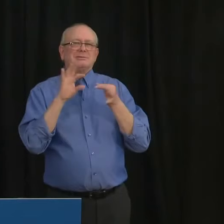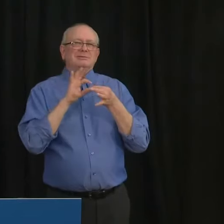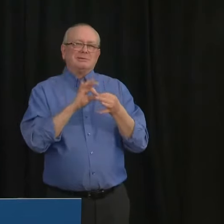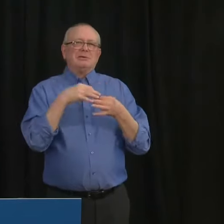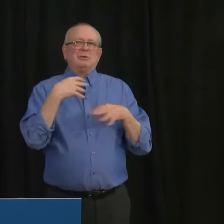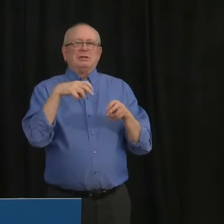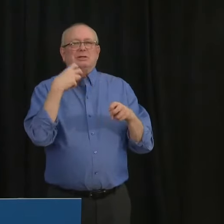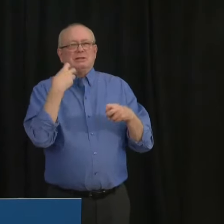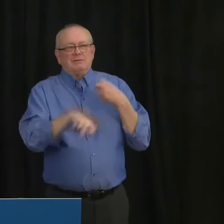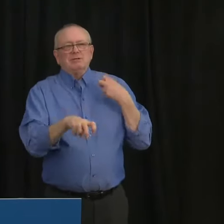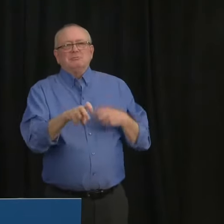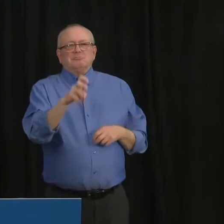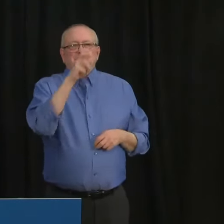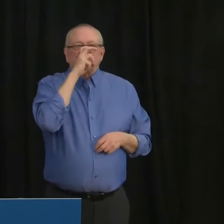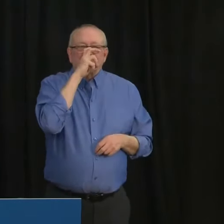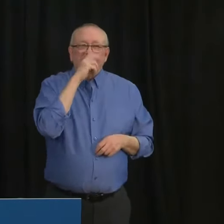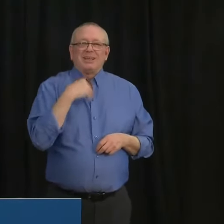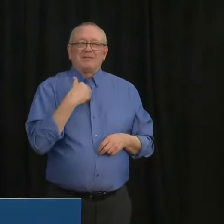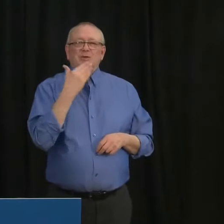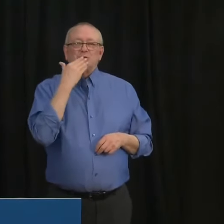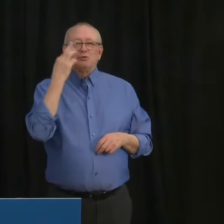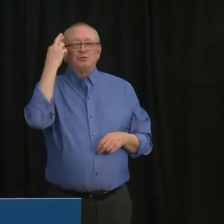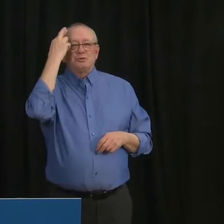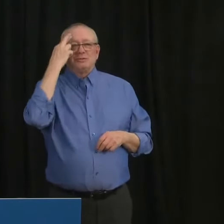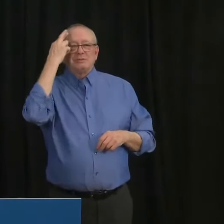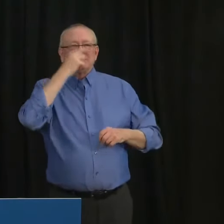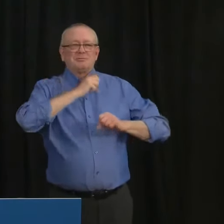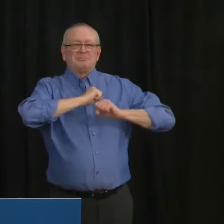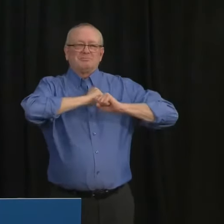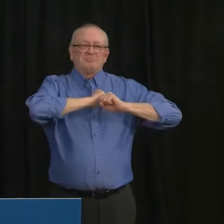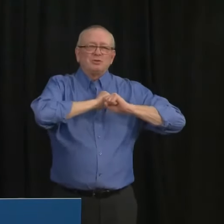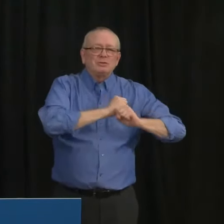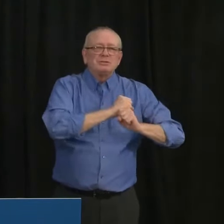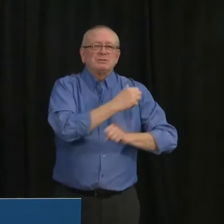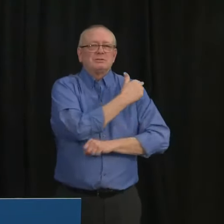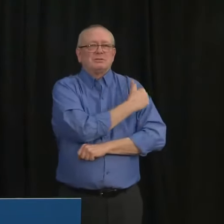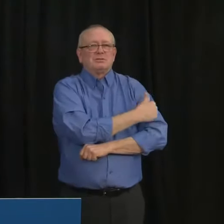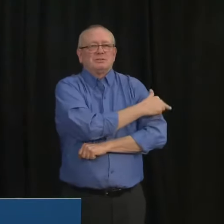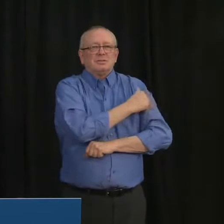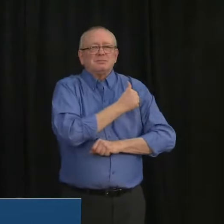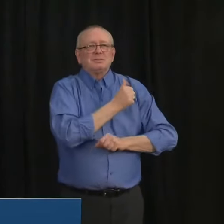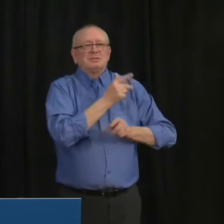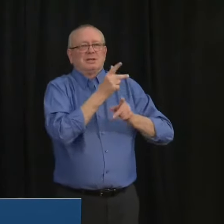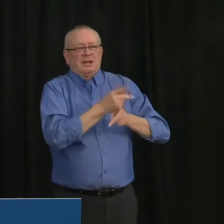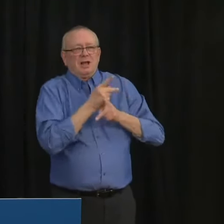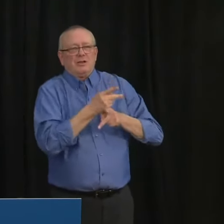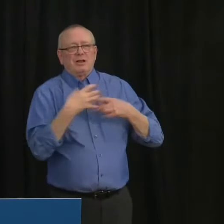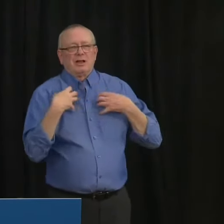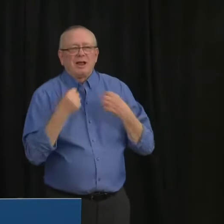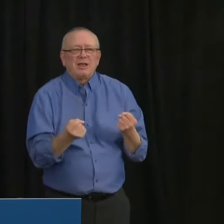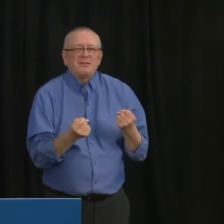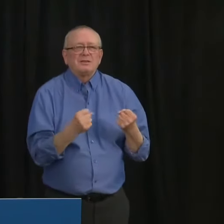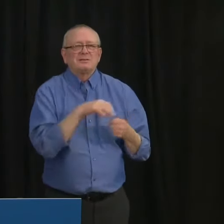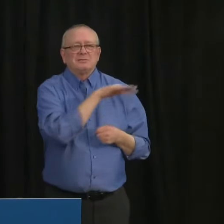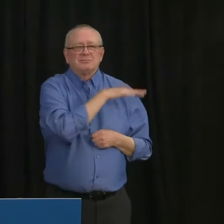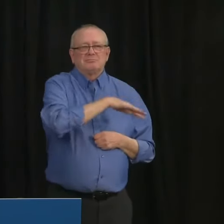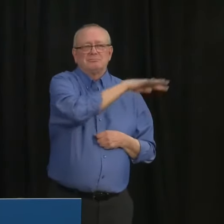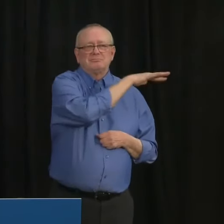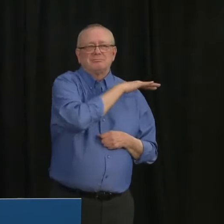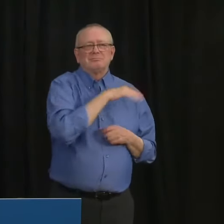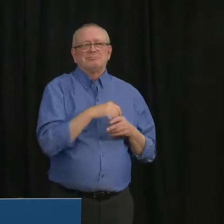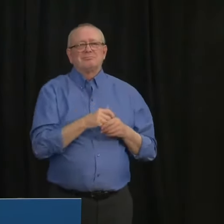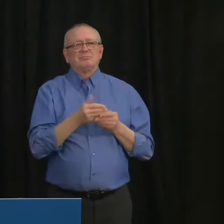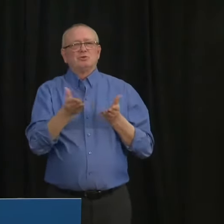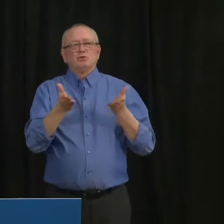Albertans can access care for medical needs besides COVID-19. They are needed to protect the most vulnerable amongst us.